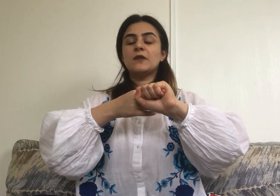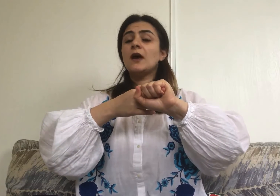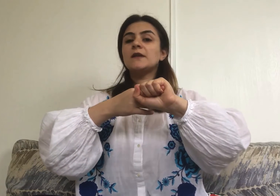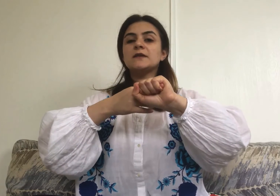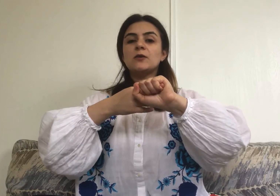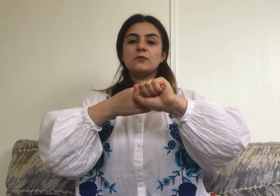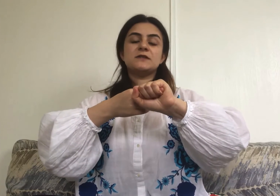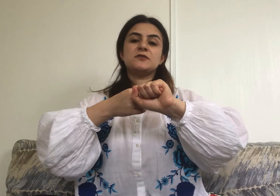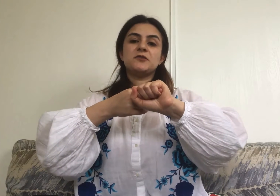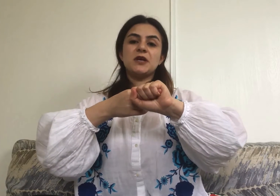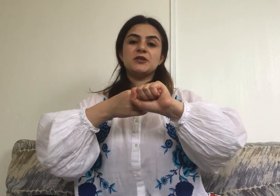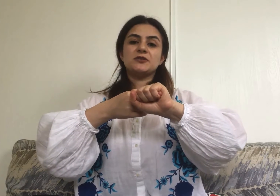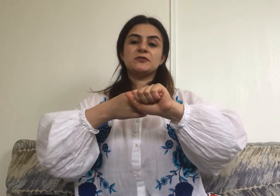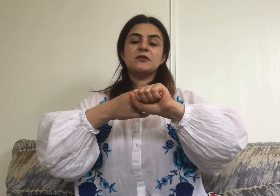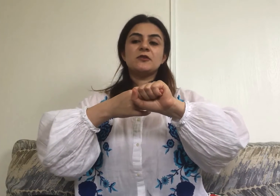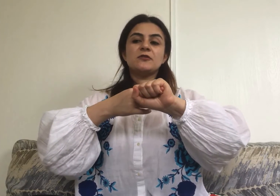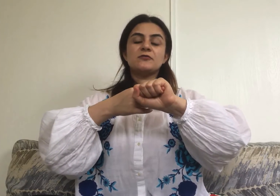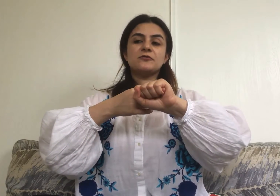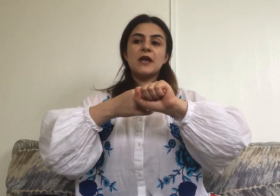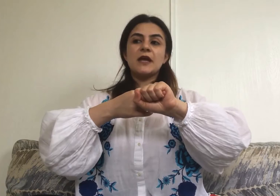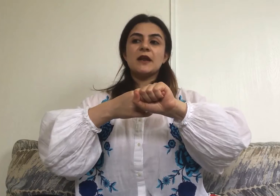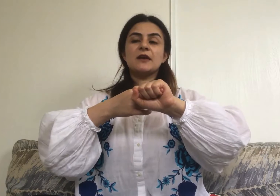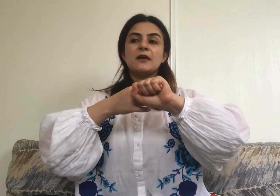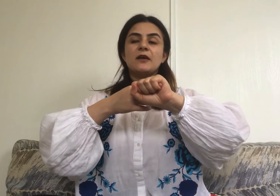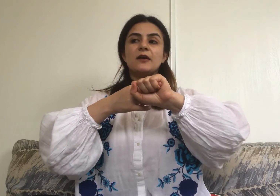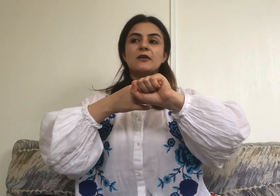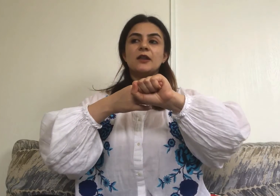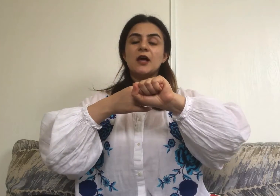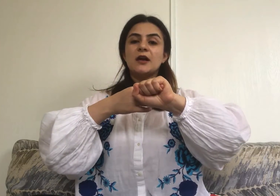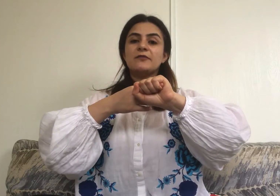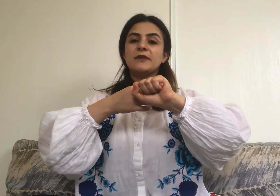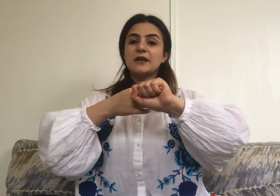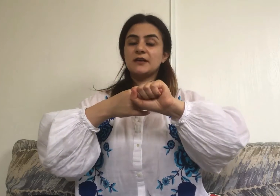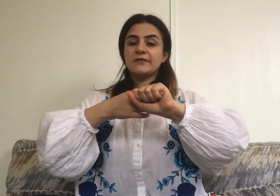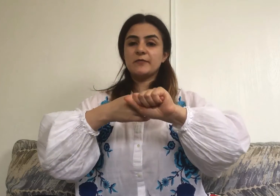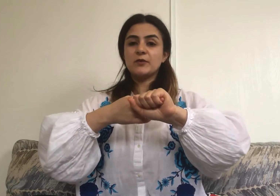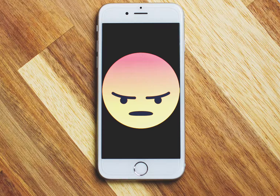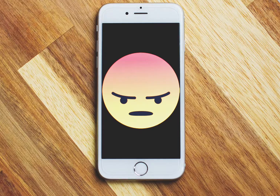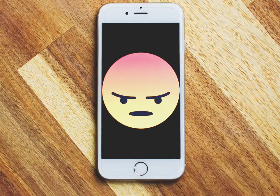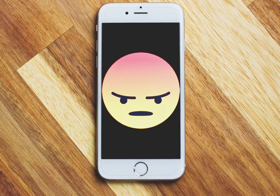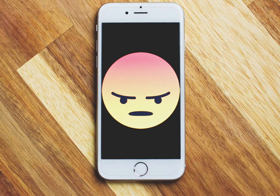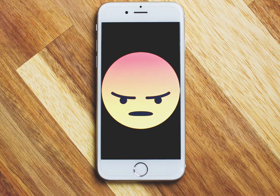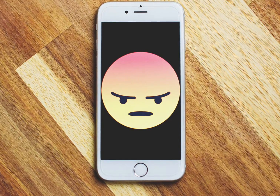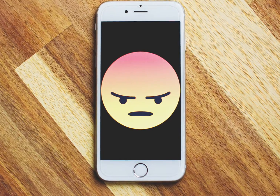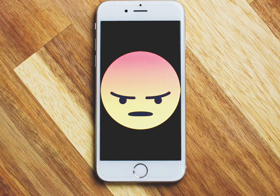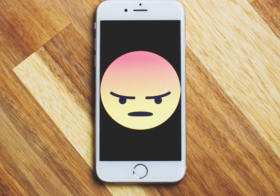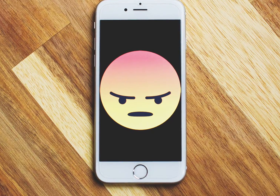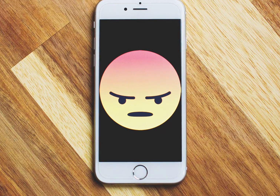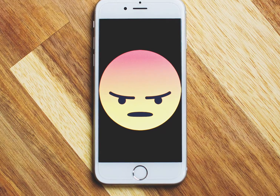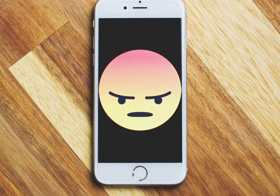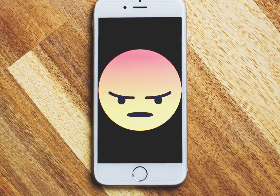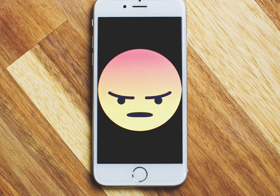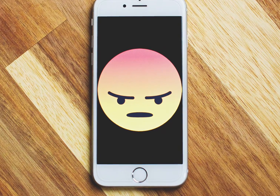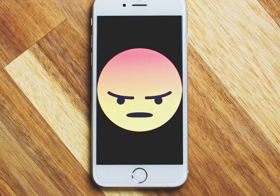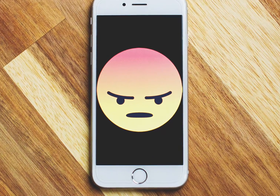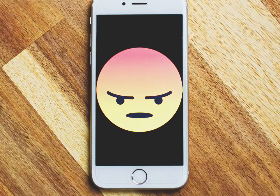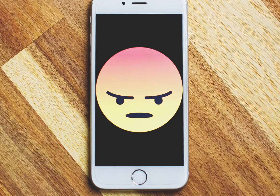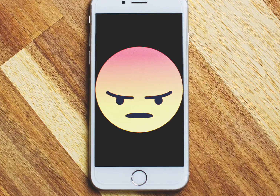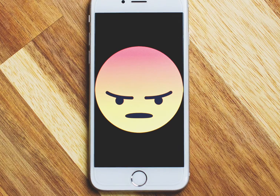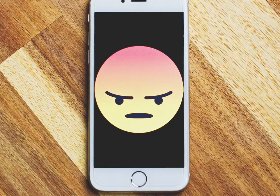This whole situation created a lot of negative emotions and one of them is anger. And it's okay to